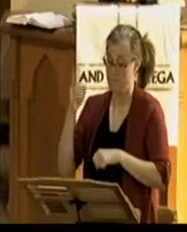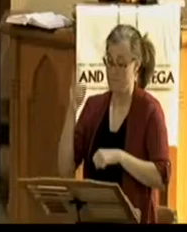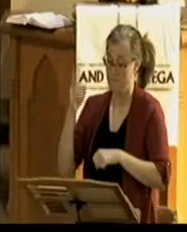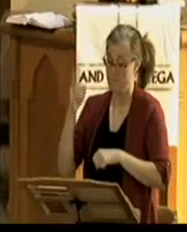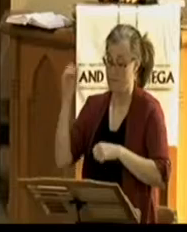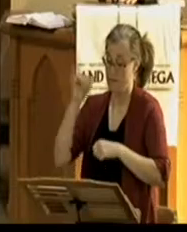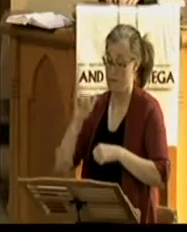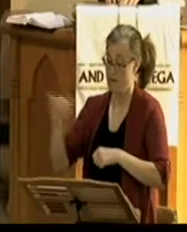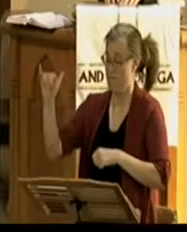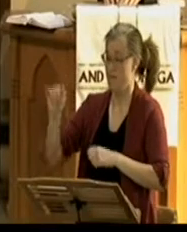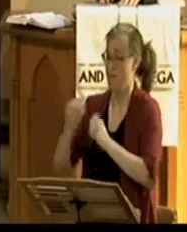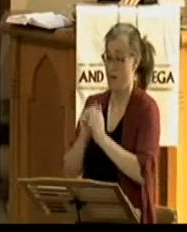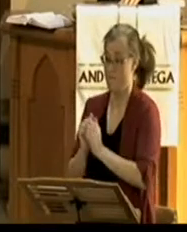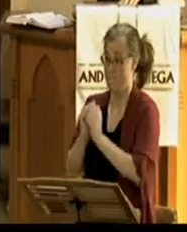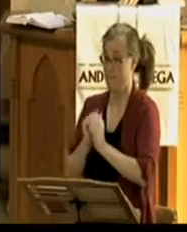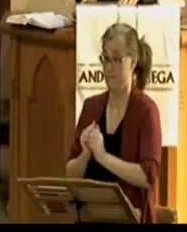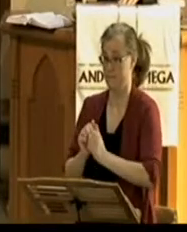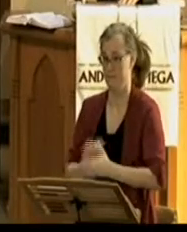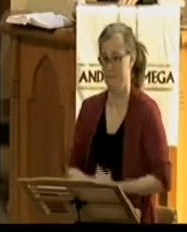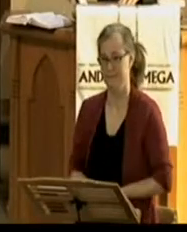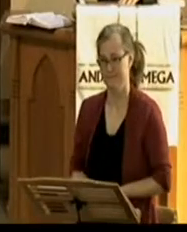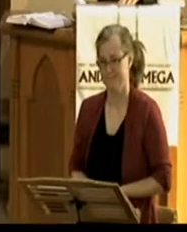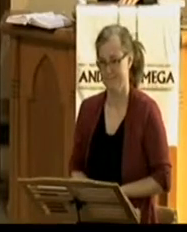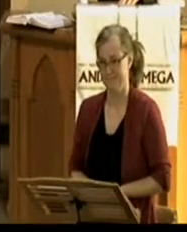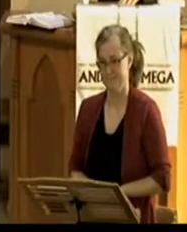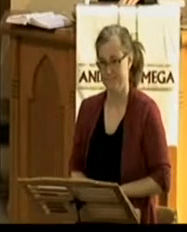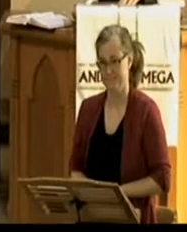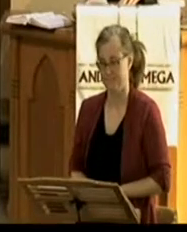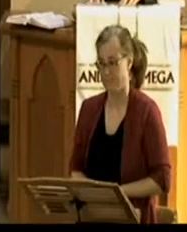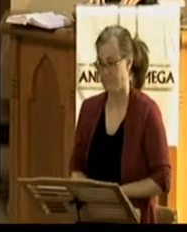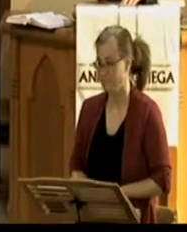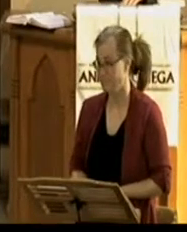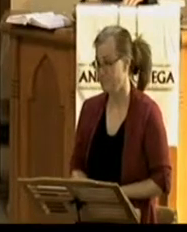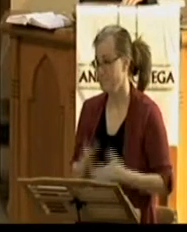The choir now will lead us in worship as it sings I Hear a Song in the Garden.